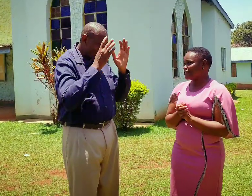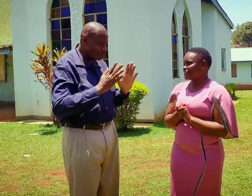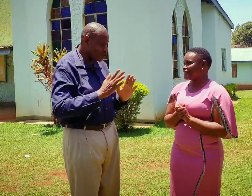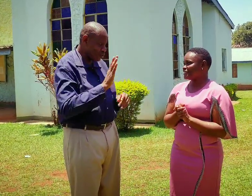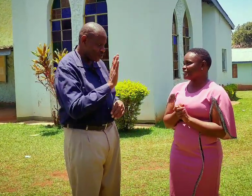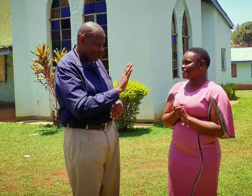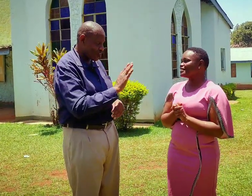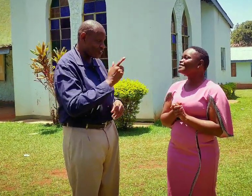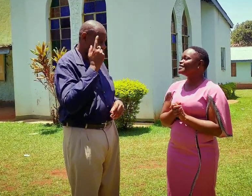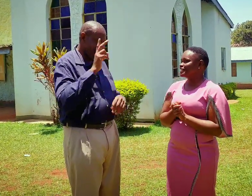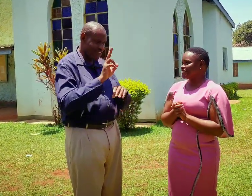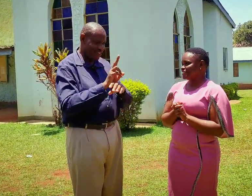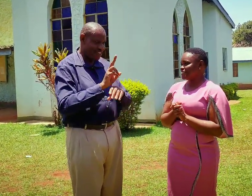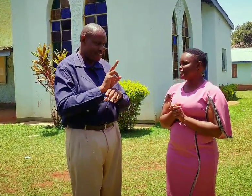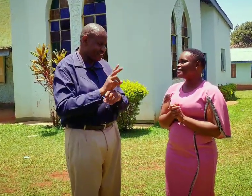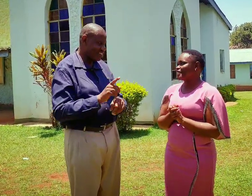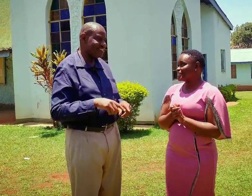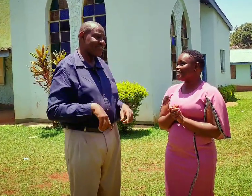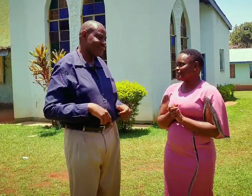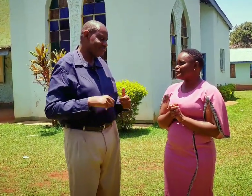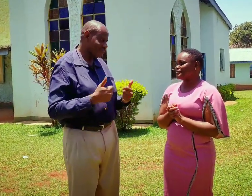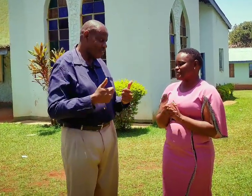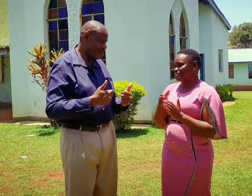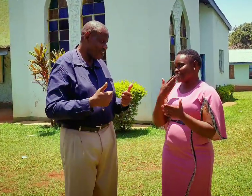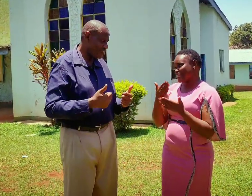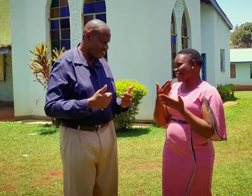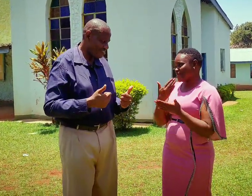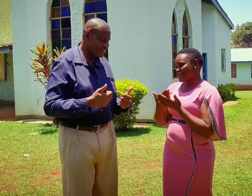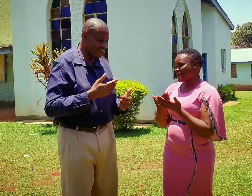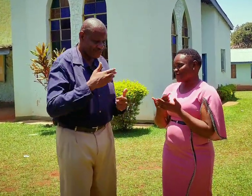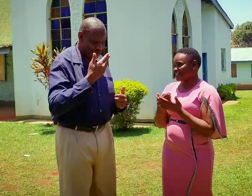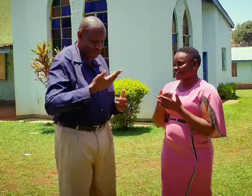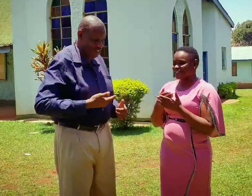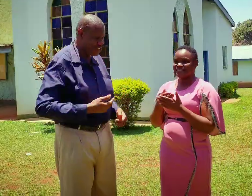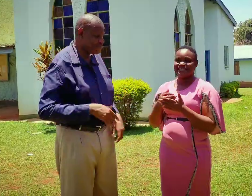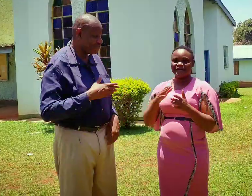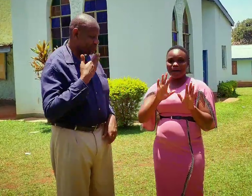how you teach, in Vihiga, well, thank you, bye,